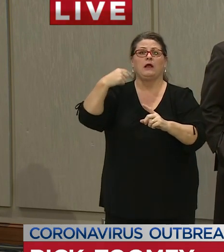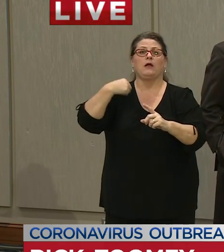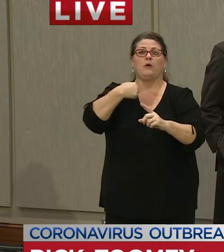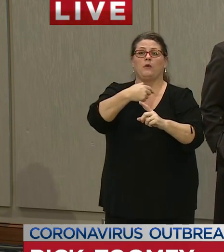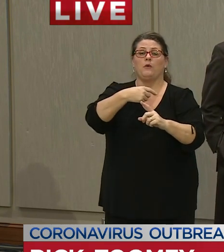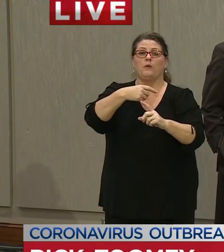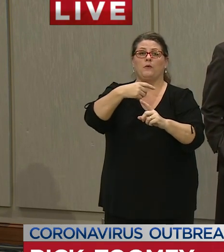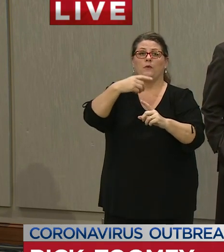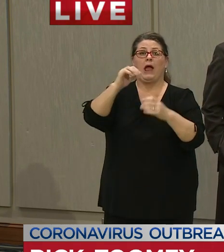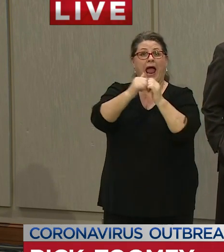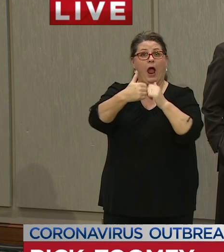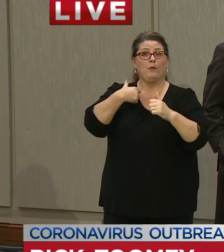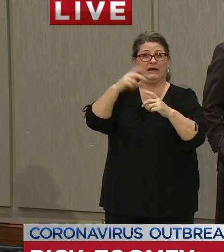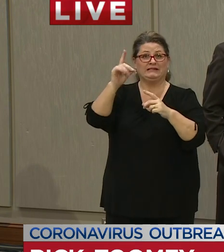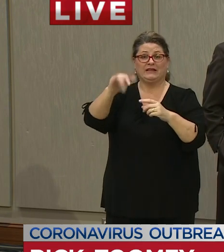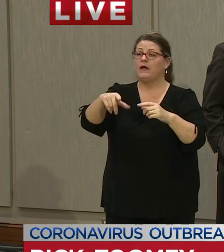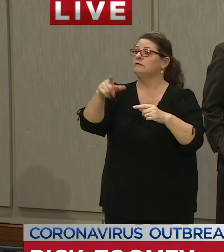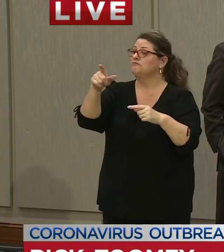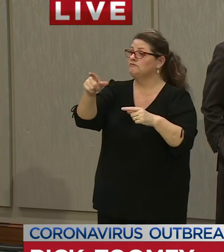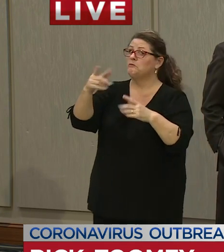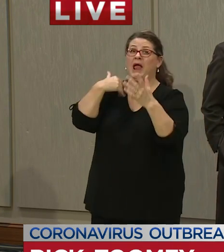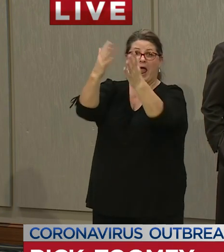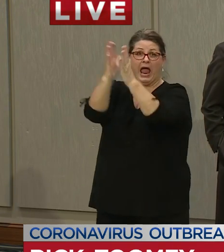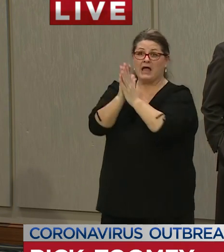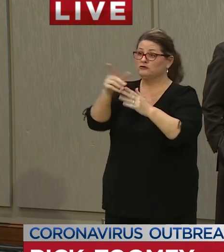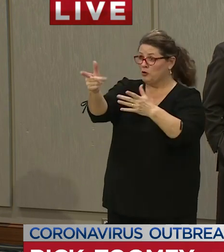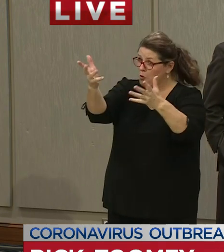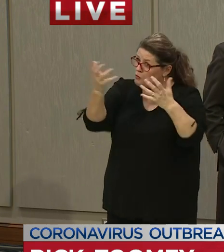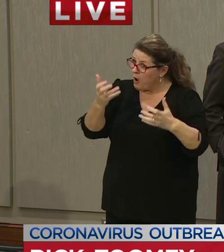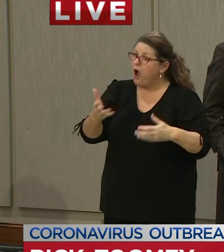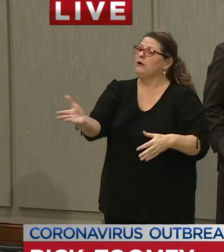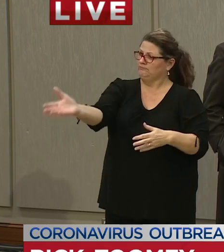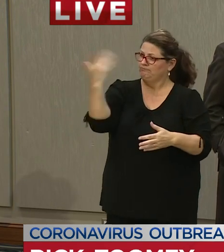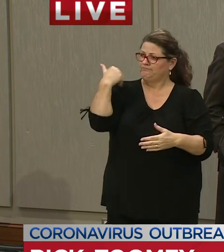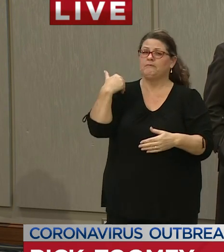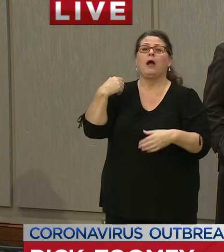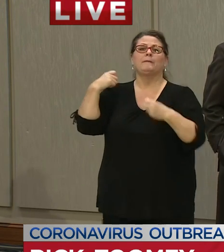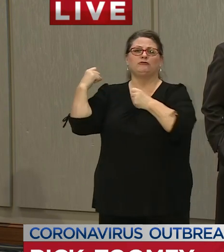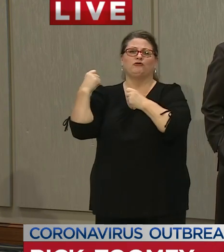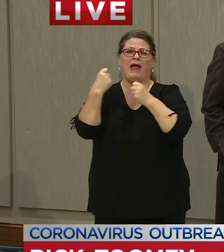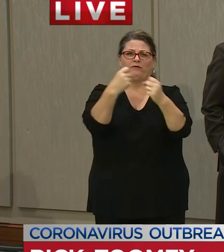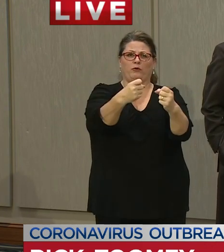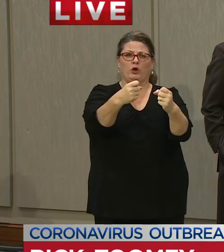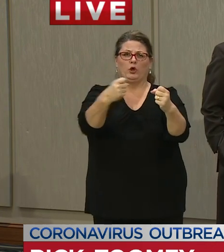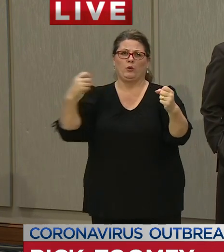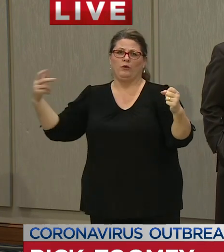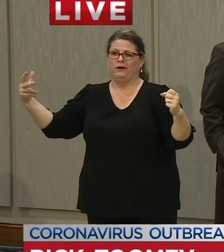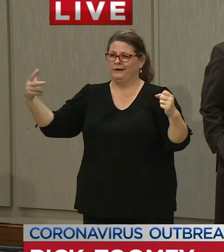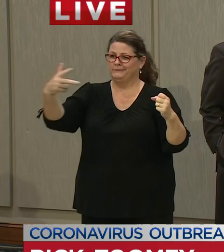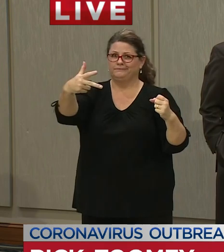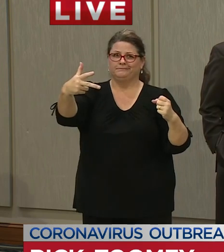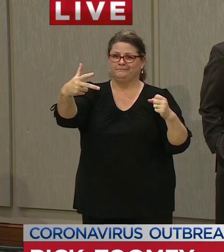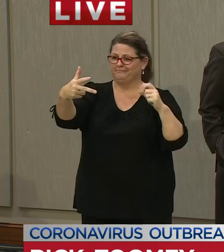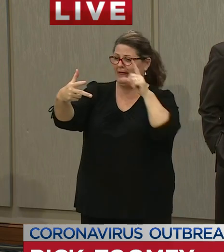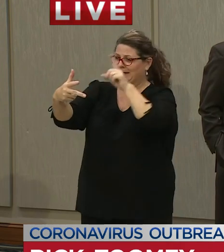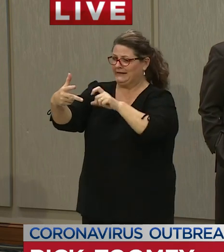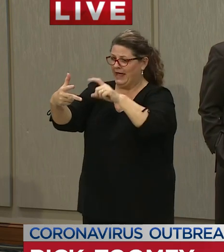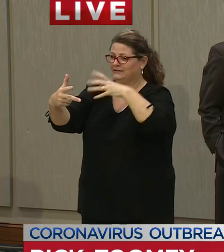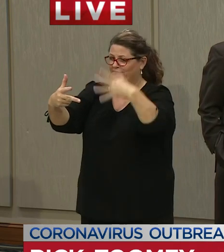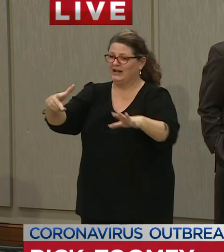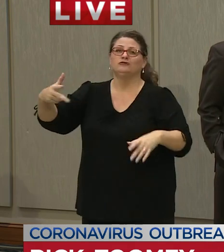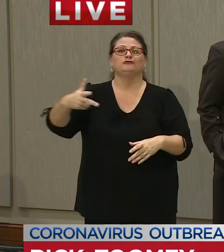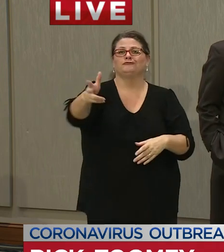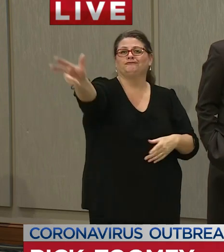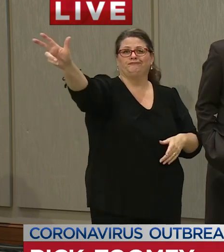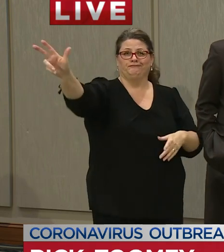if you wanted to have a test you were welcome to have a test and it was a drive-through facility so the question about how do we get into the